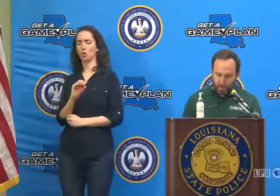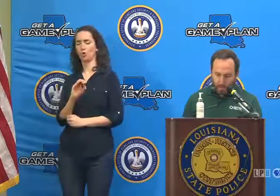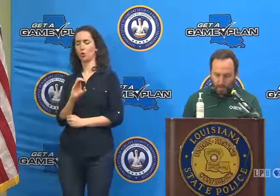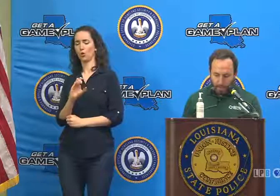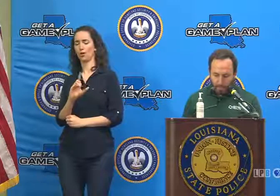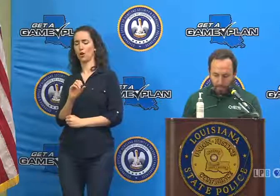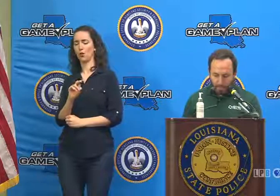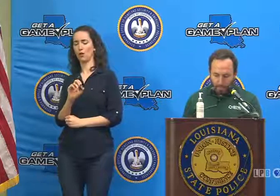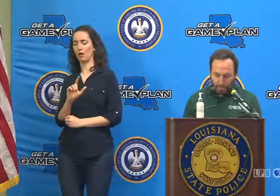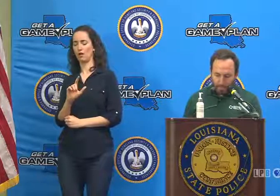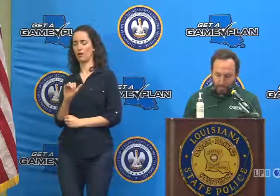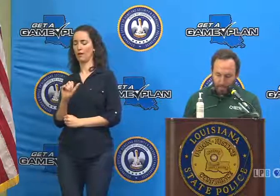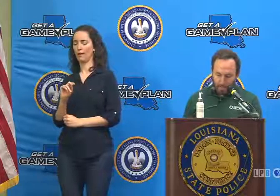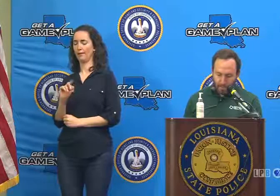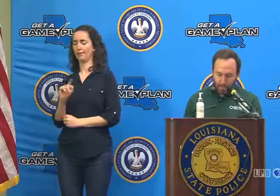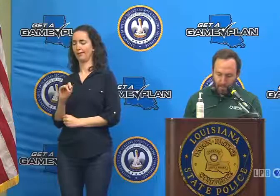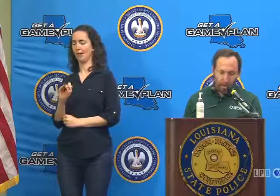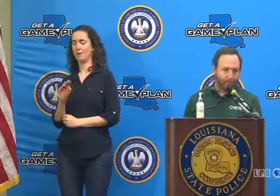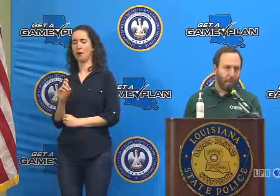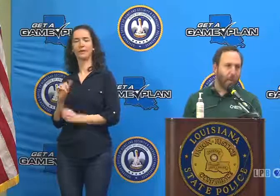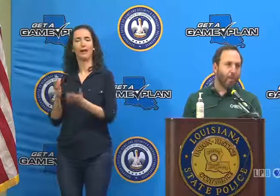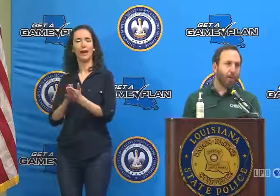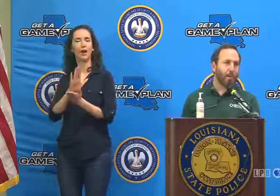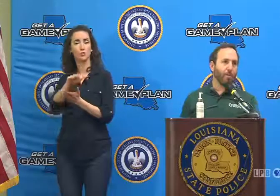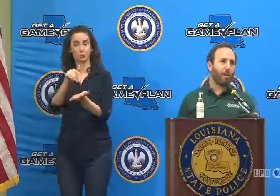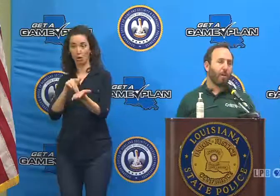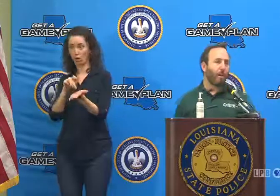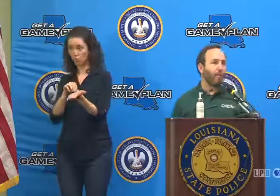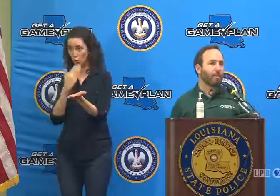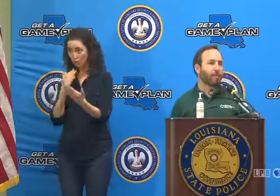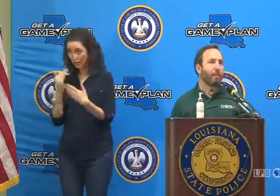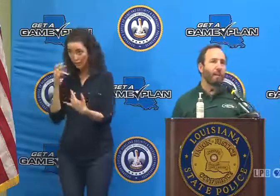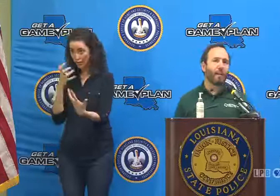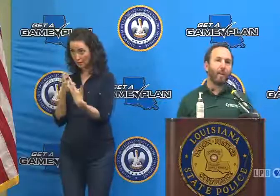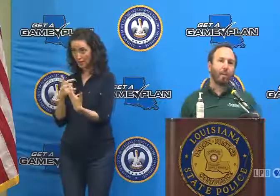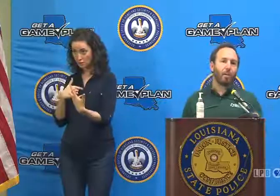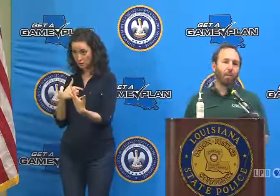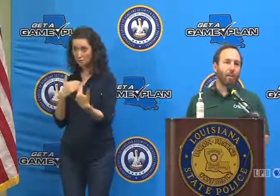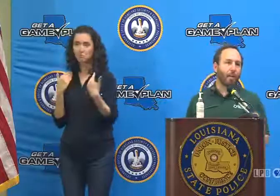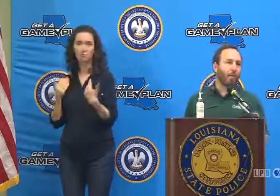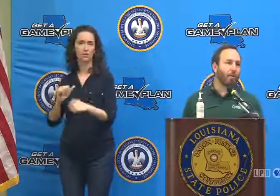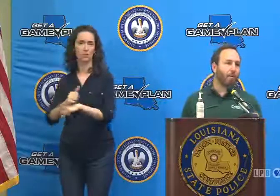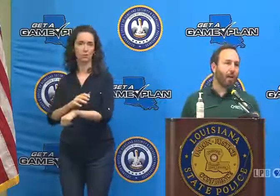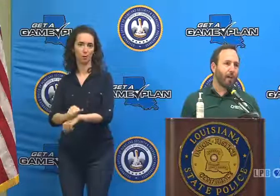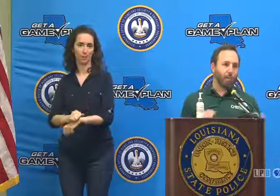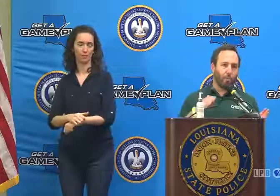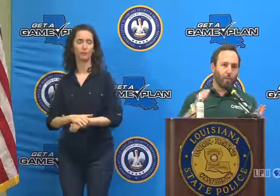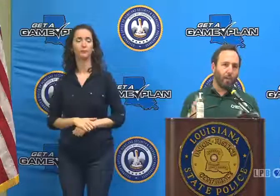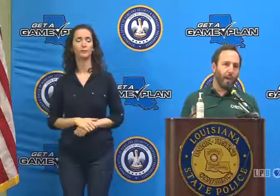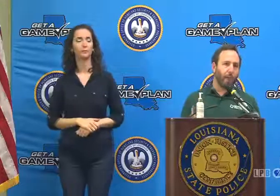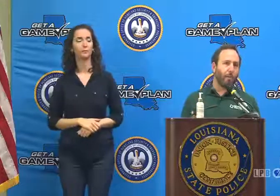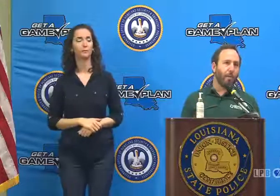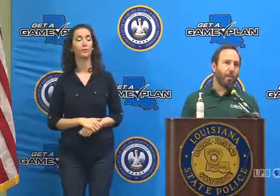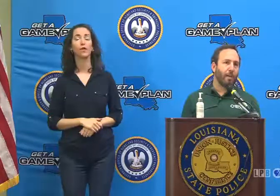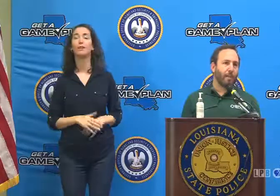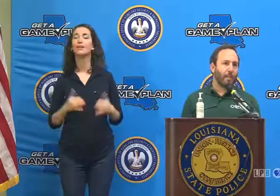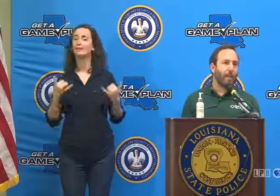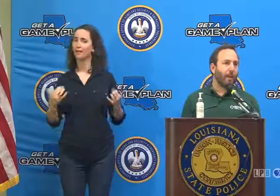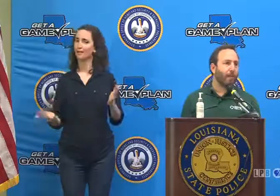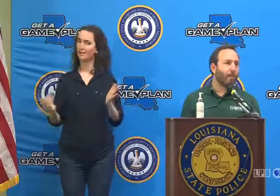Finally, Governor mentioned the COVID numbers. I'll reiterate, we're thankful that we're now